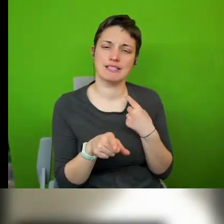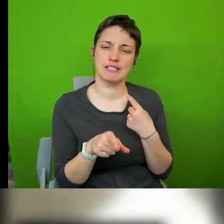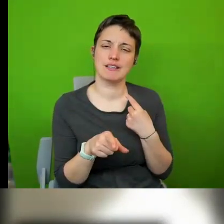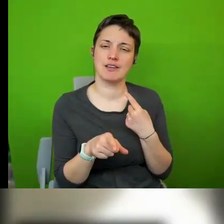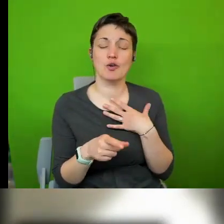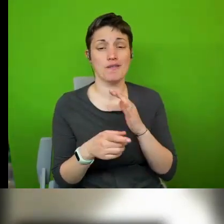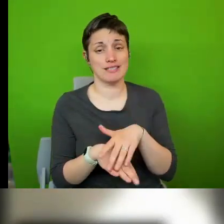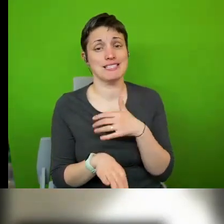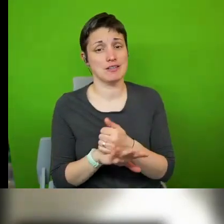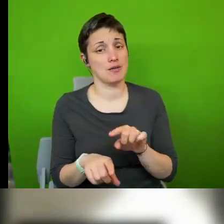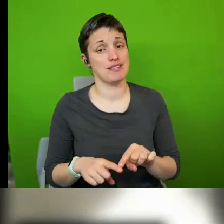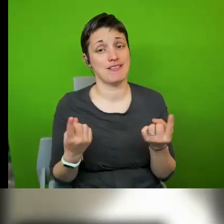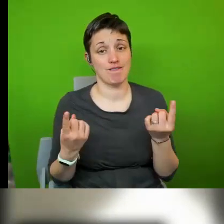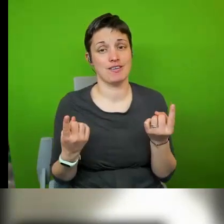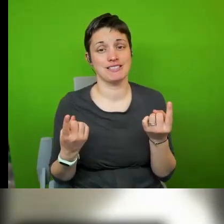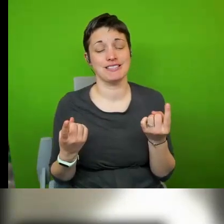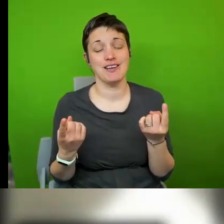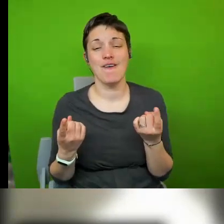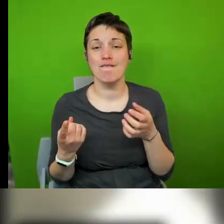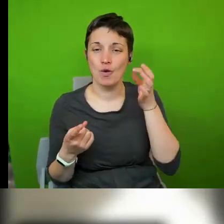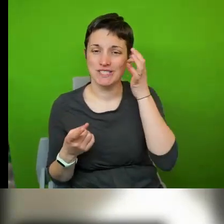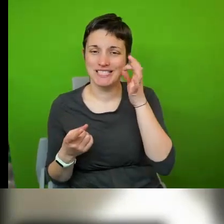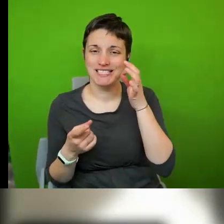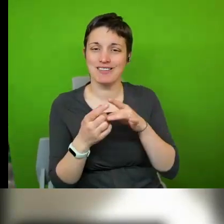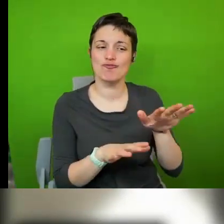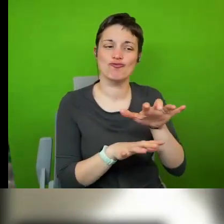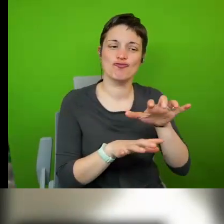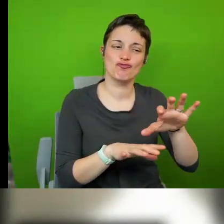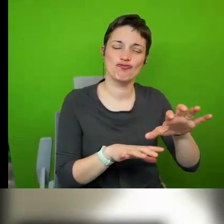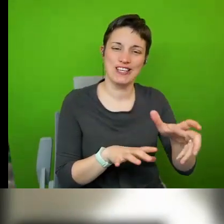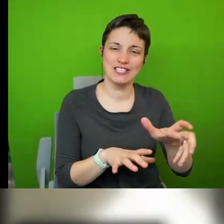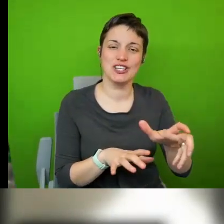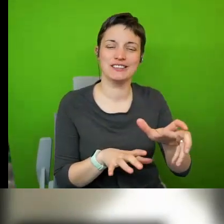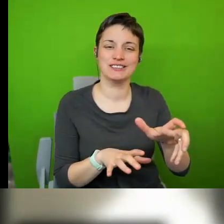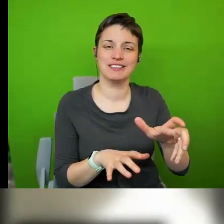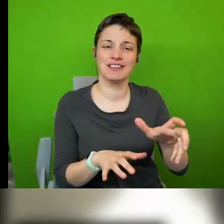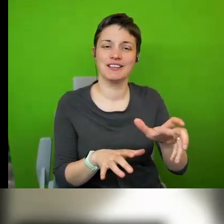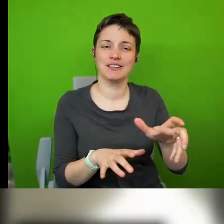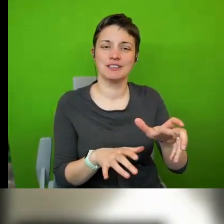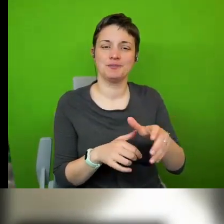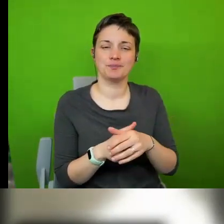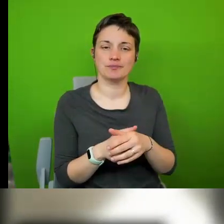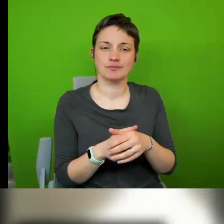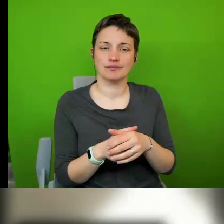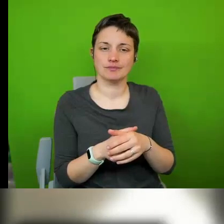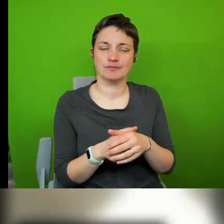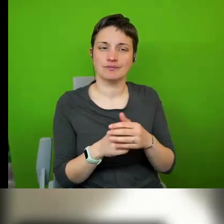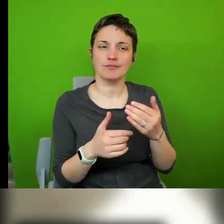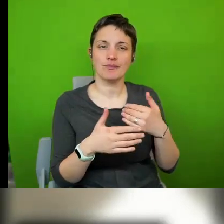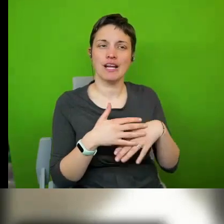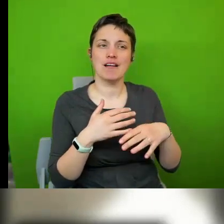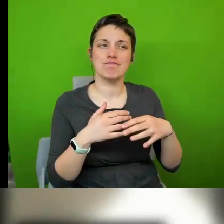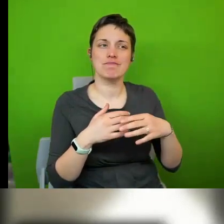of cities and regions in in terms of how they are located legally in the multi-level governance structure